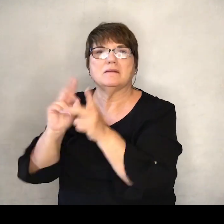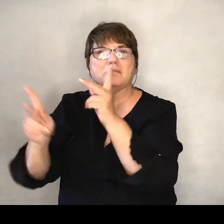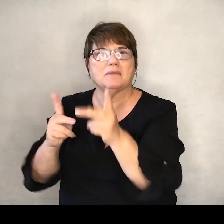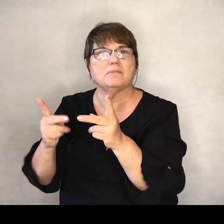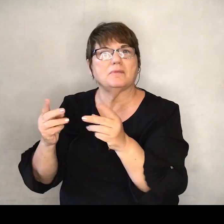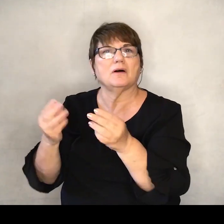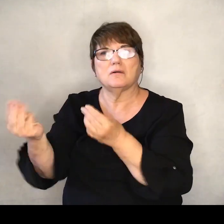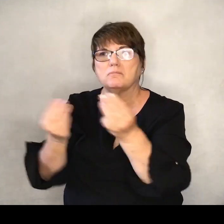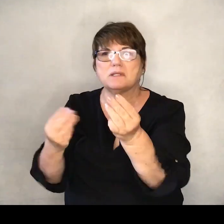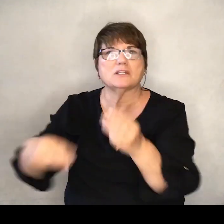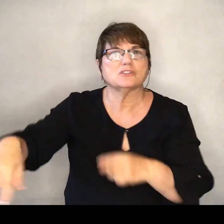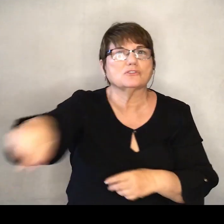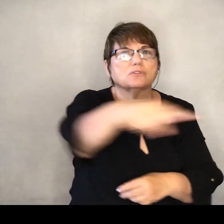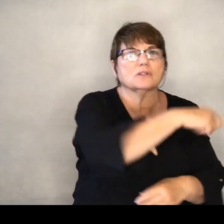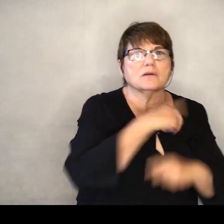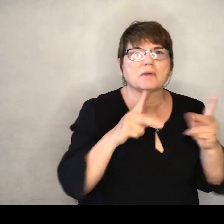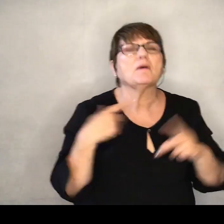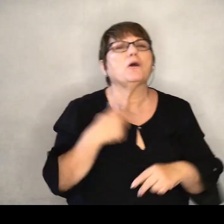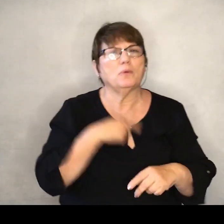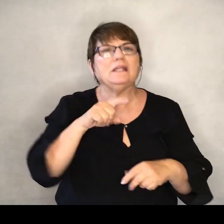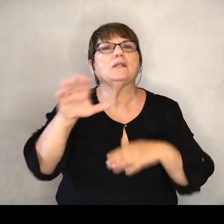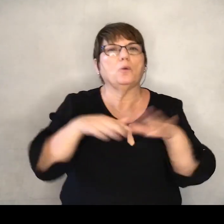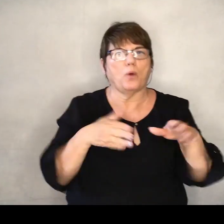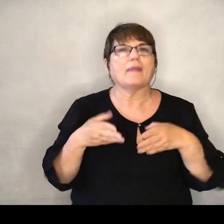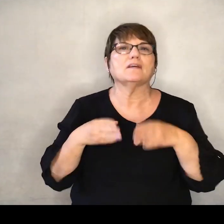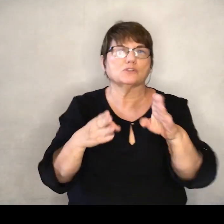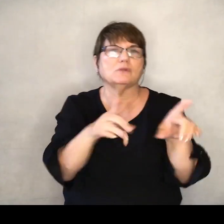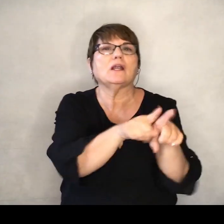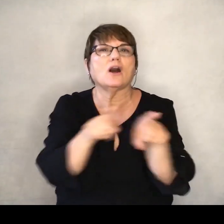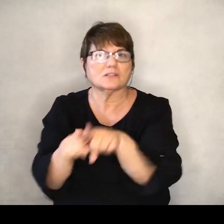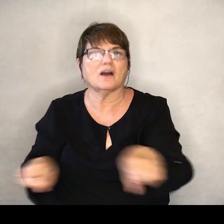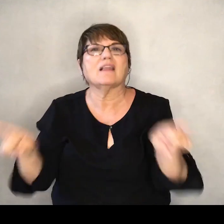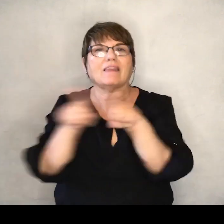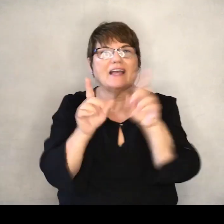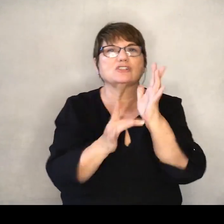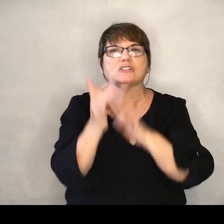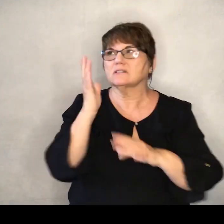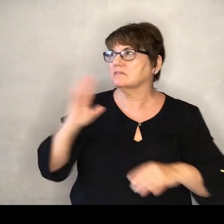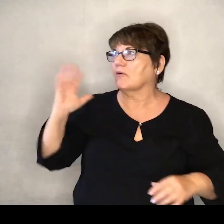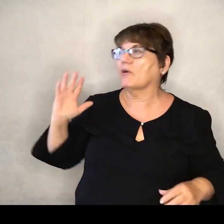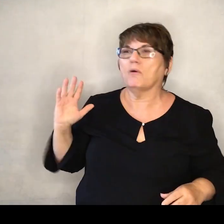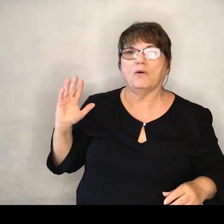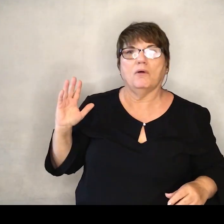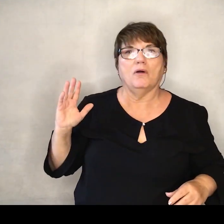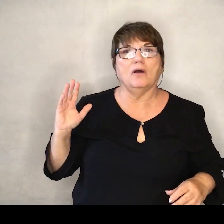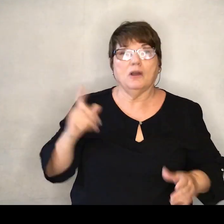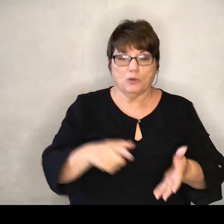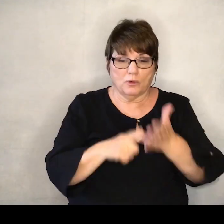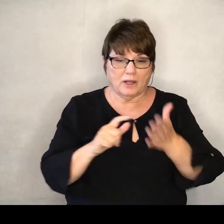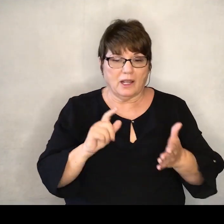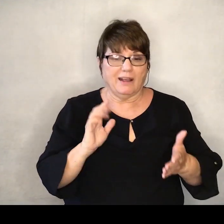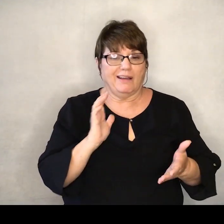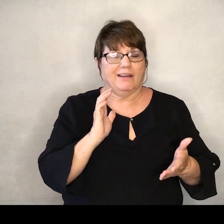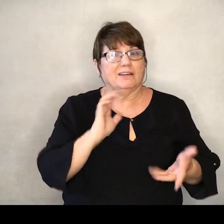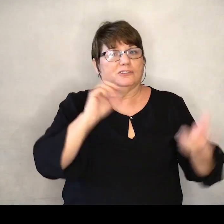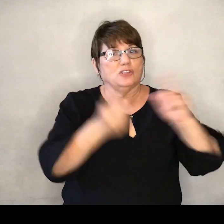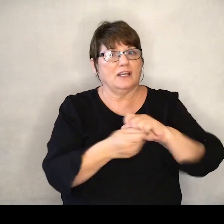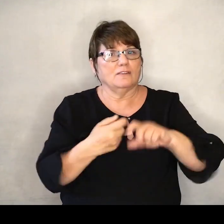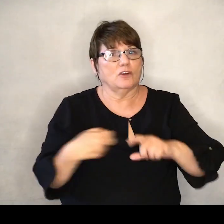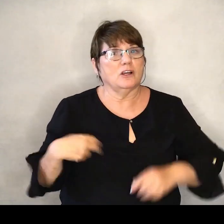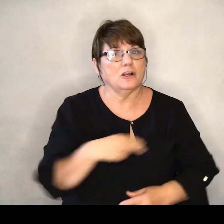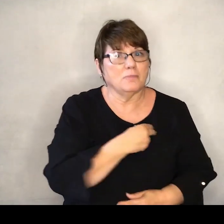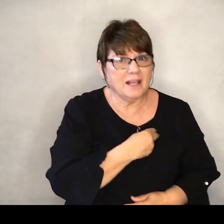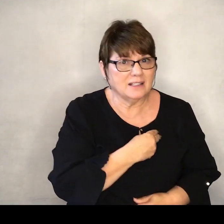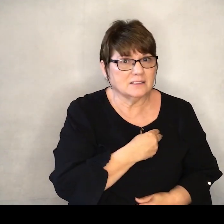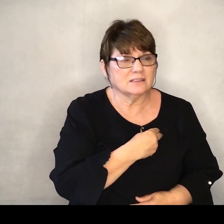We need to walk those streets too. But that requires change on our part, which can be